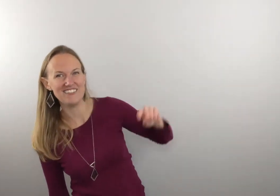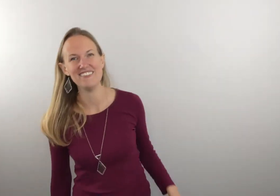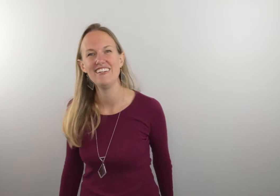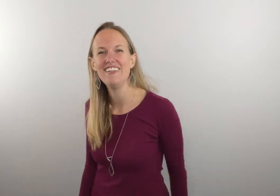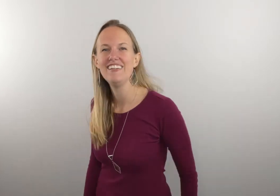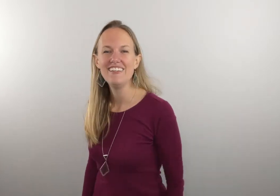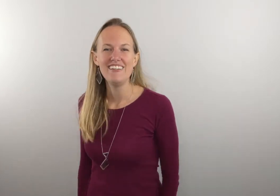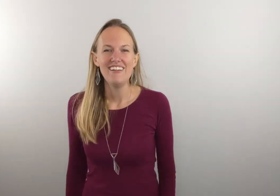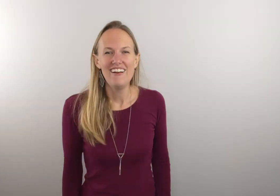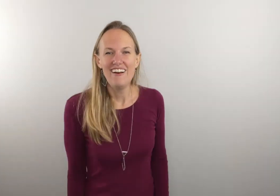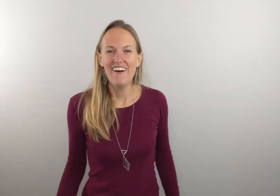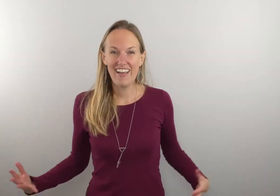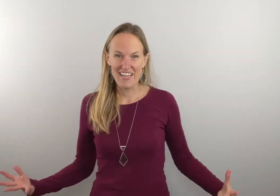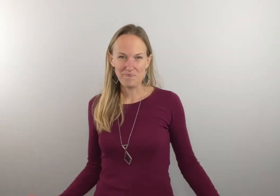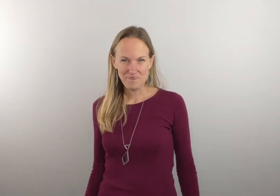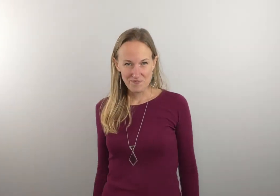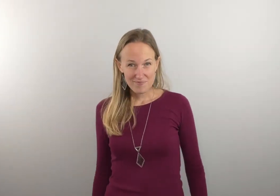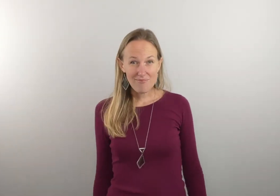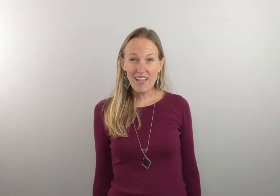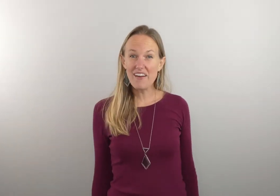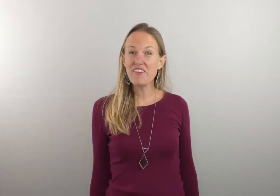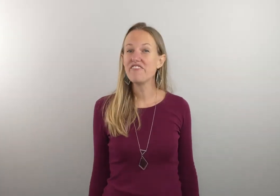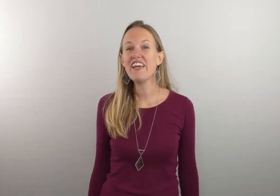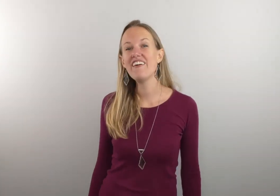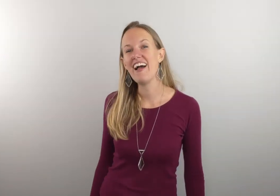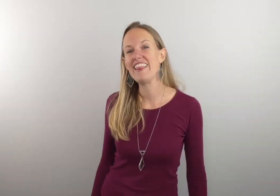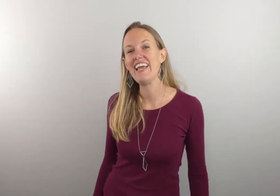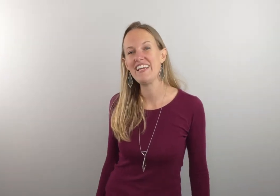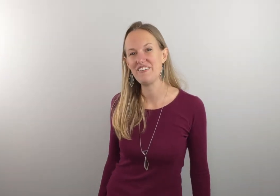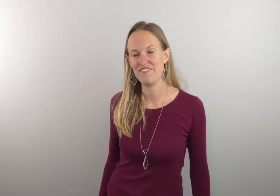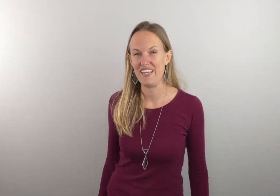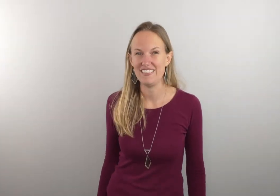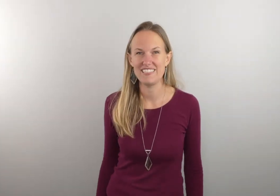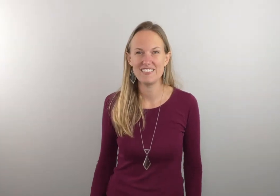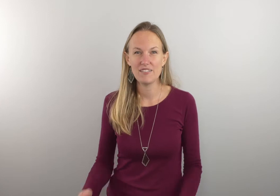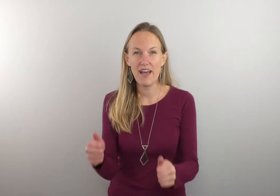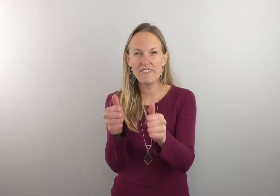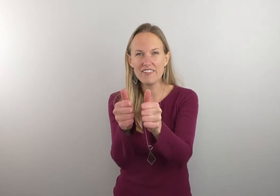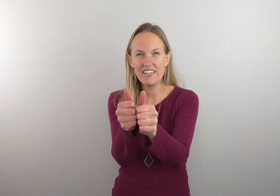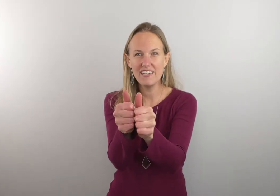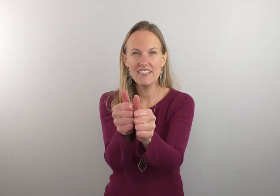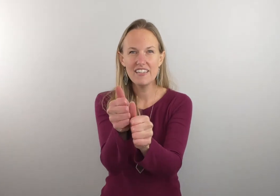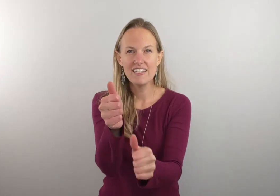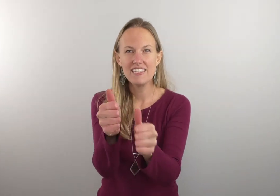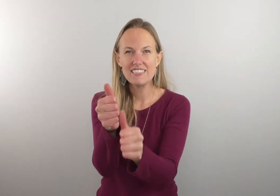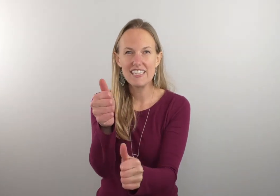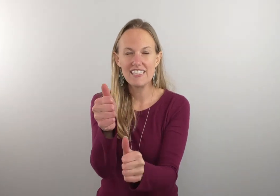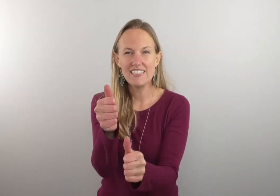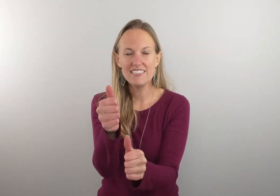okay every fear I lay at your feet so every every it's like this